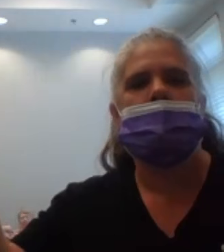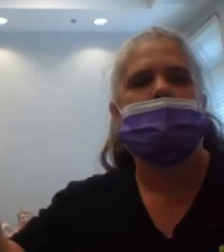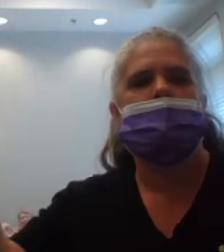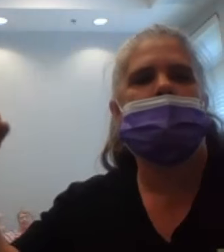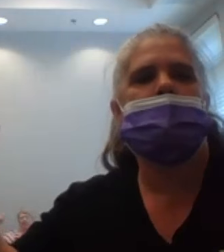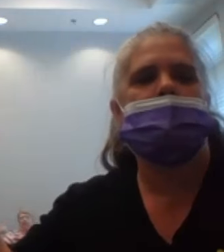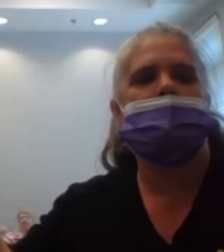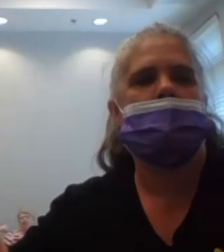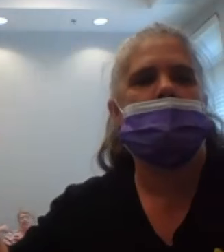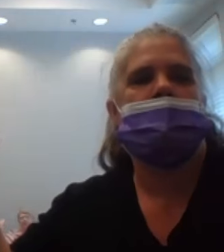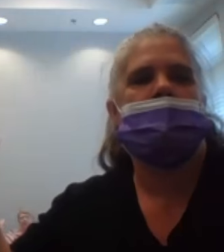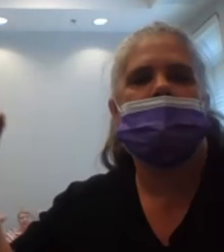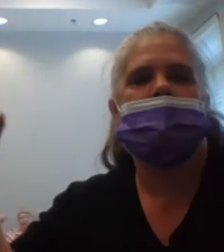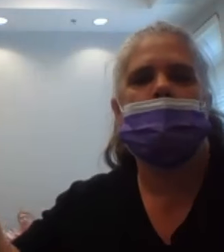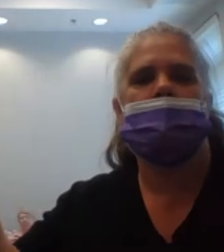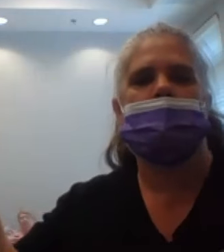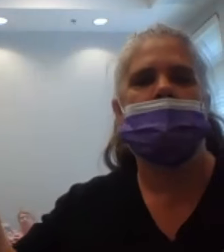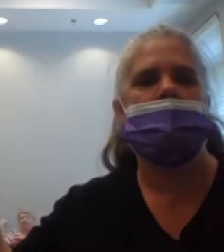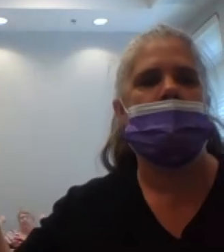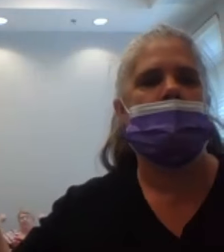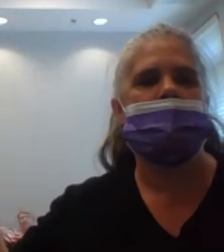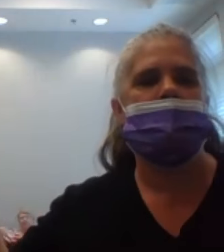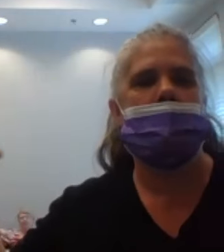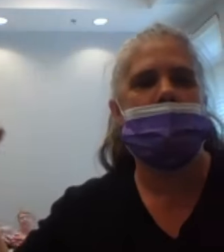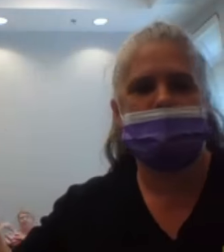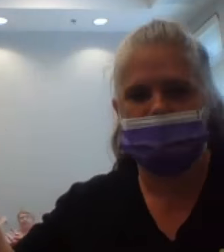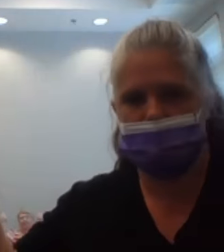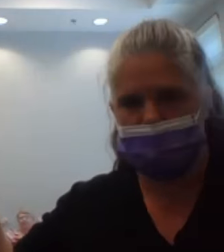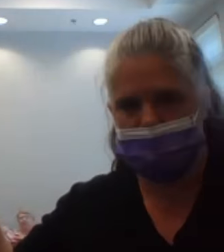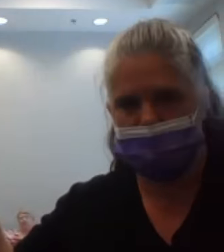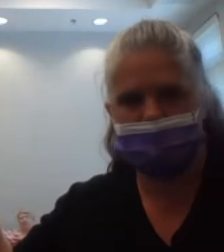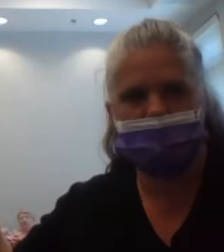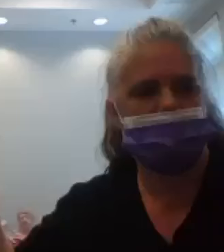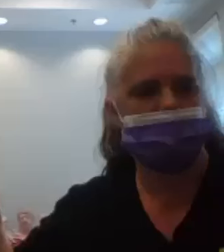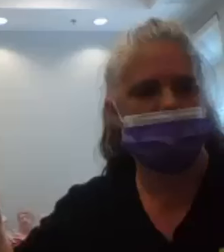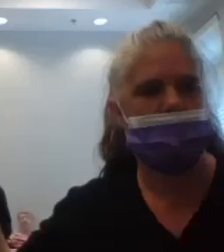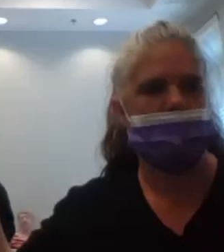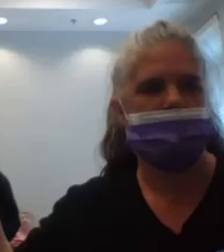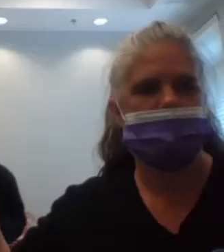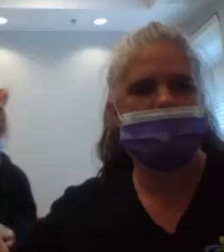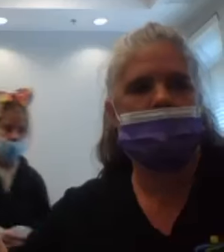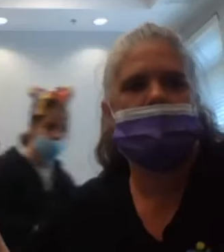three, four, five, six, seven,